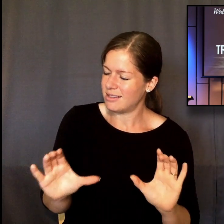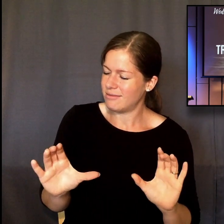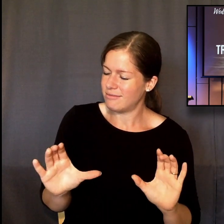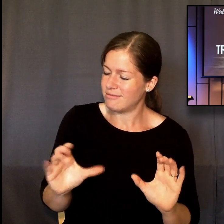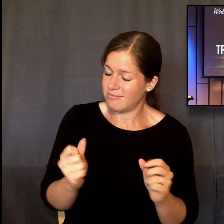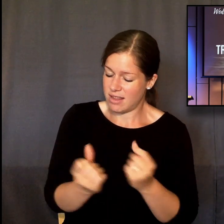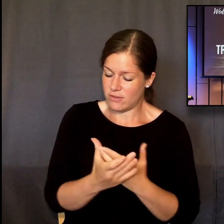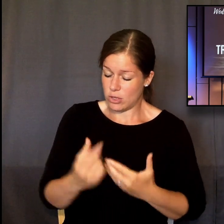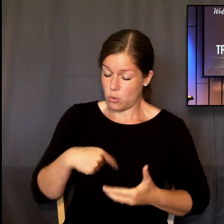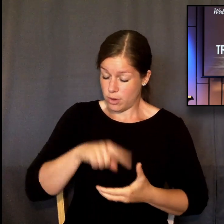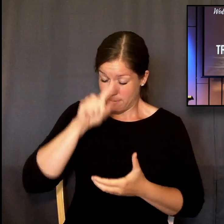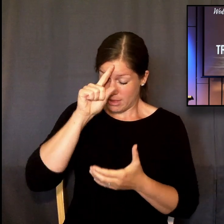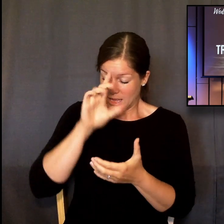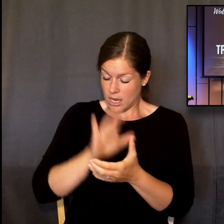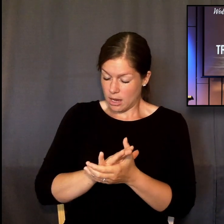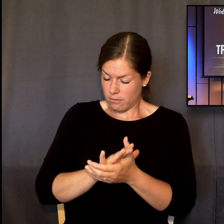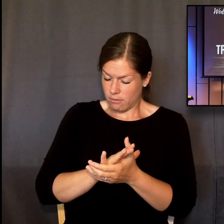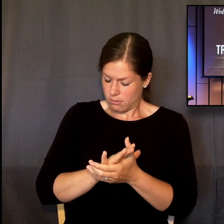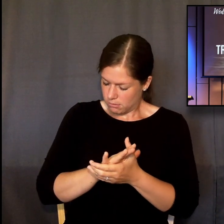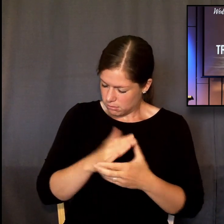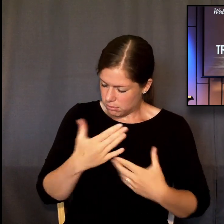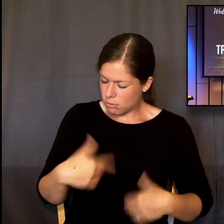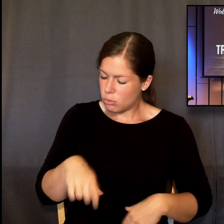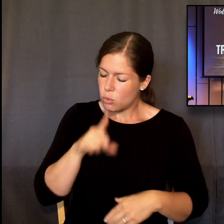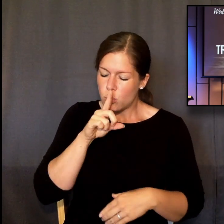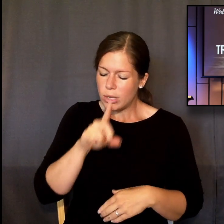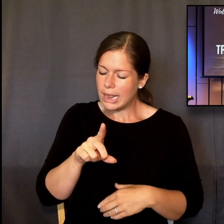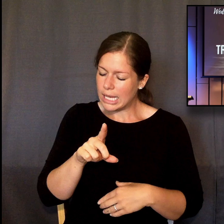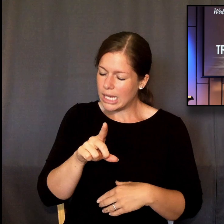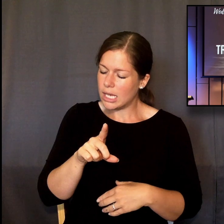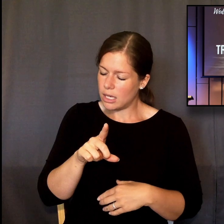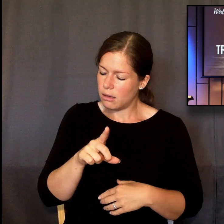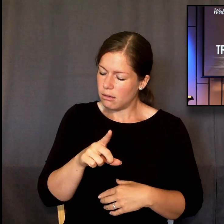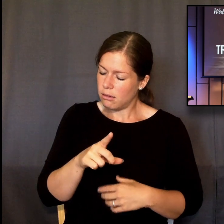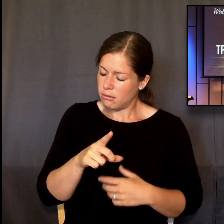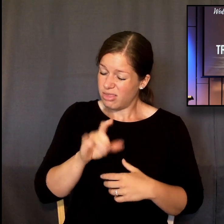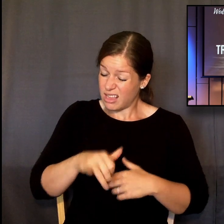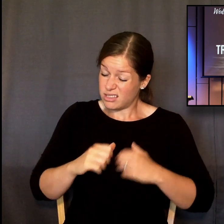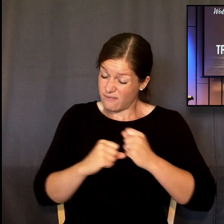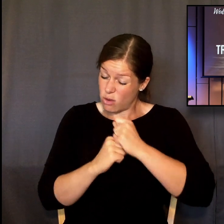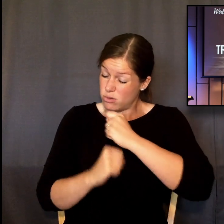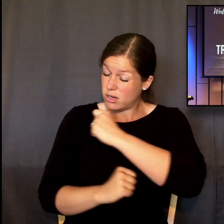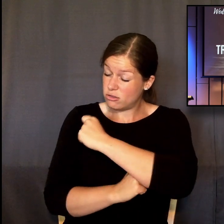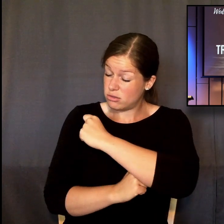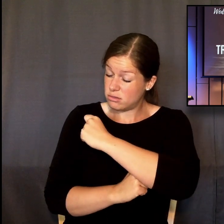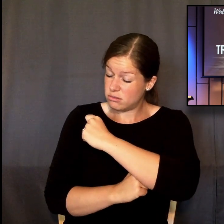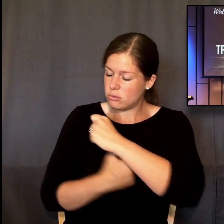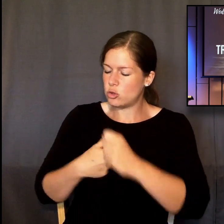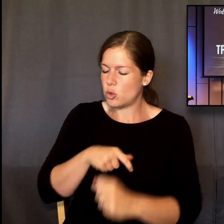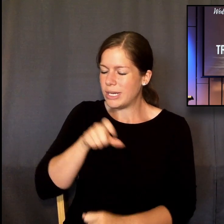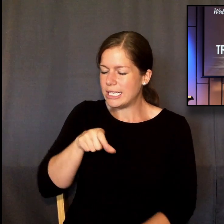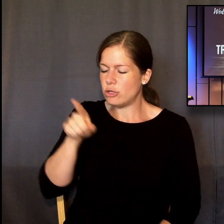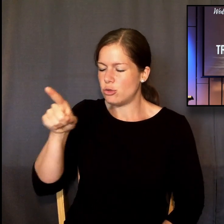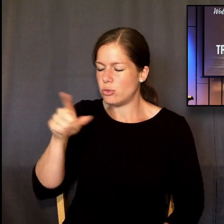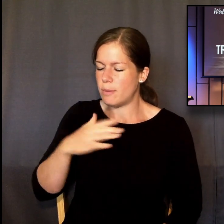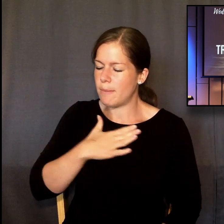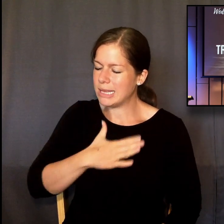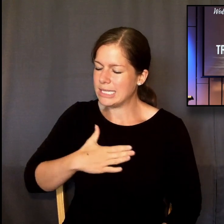core of what we believe and what we say we believe. So we need you tonight to do that cutting